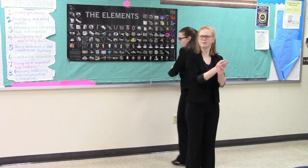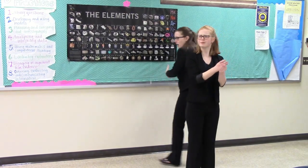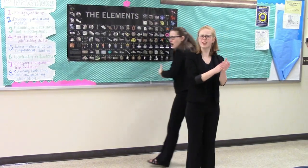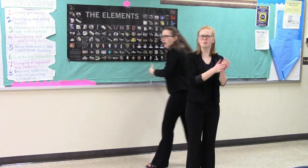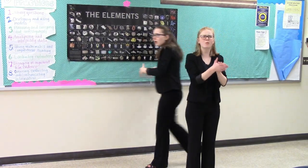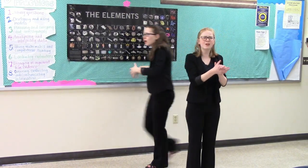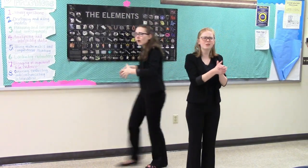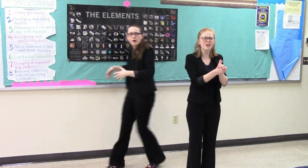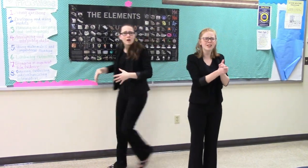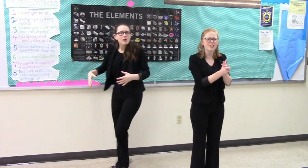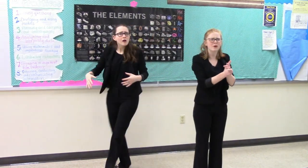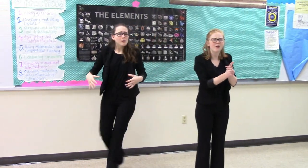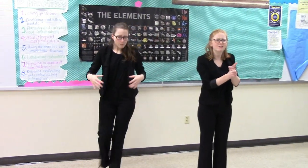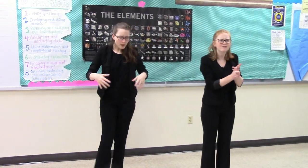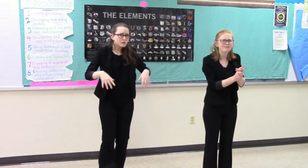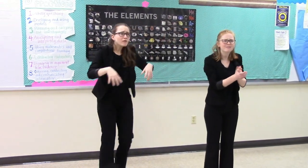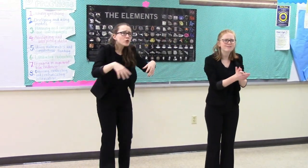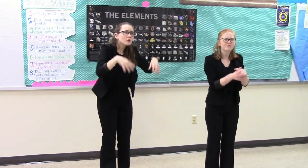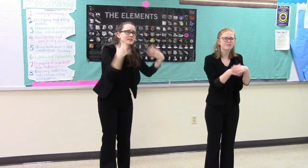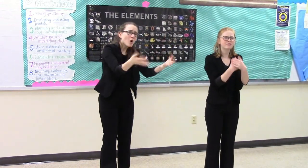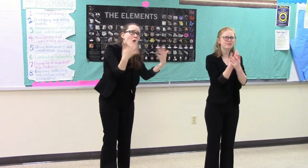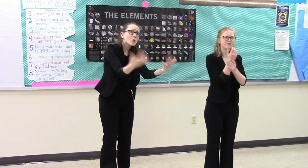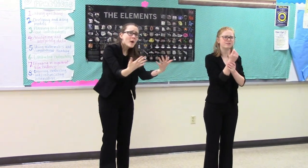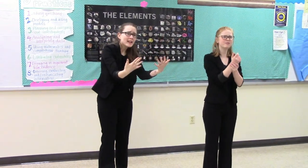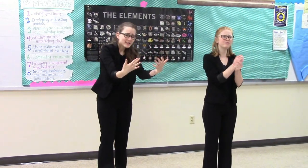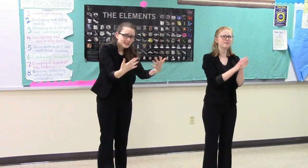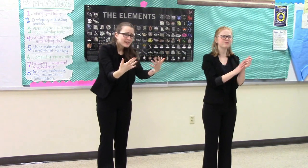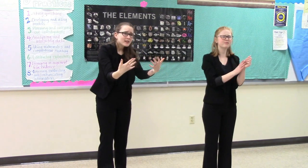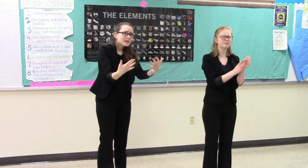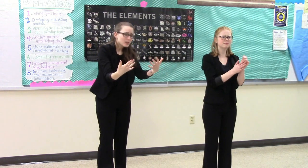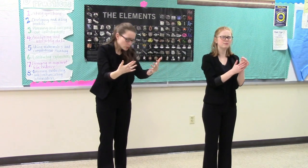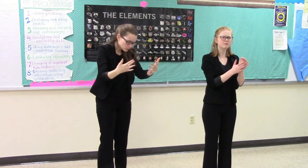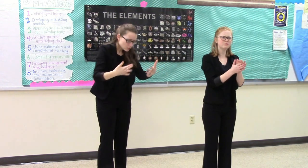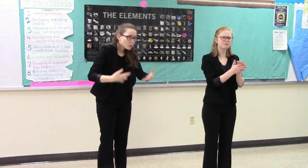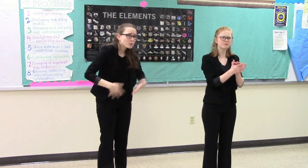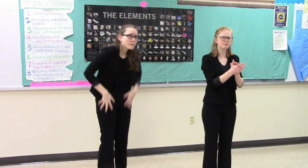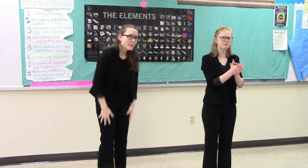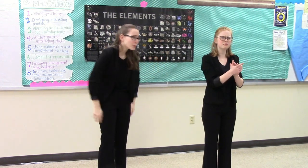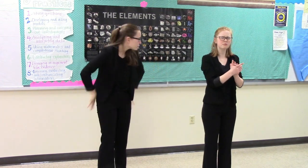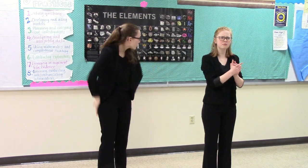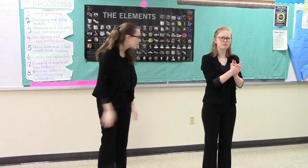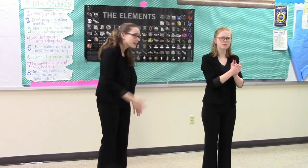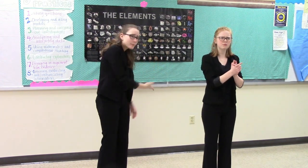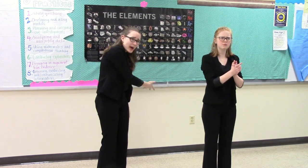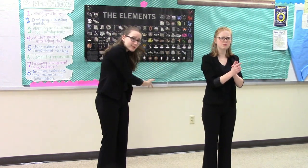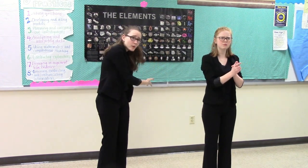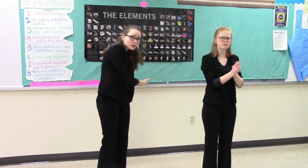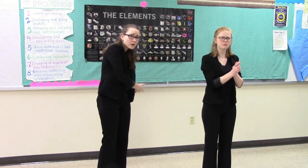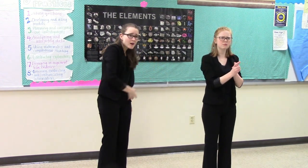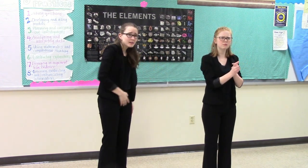Amber, what are you yelling about? Mom, the floor is all wet. You don't remember turning the bathwater on?